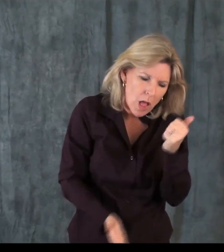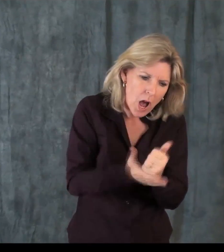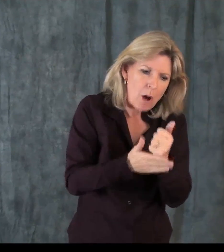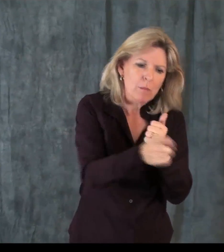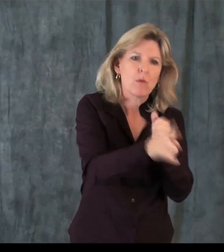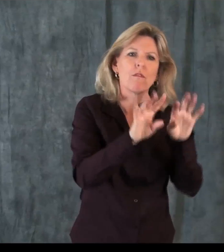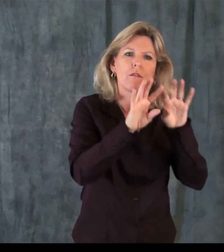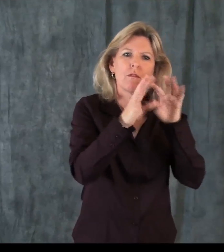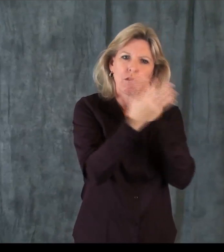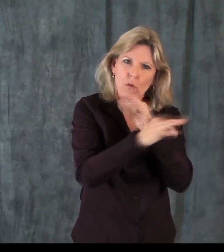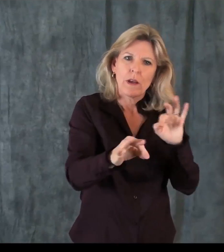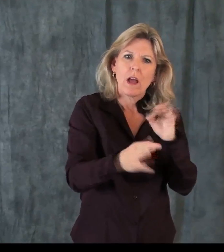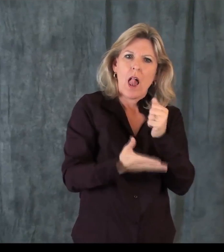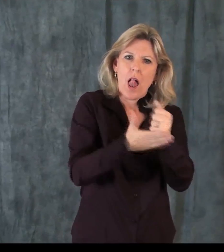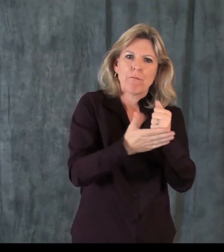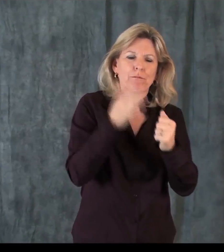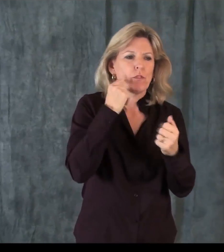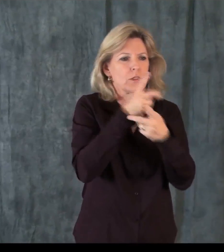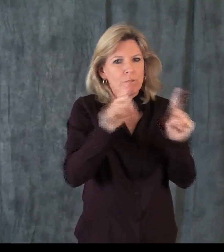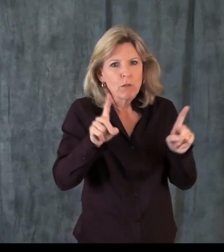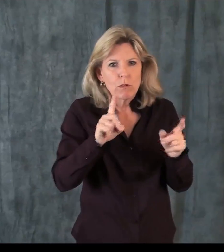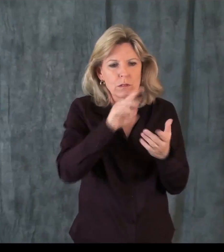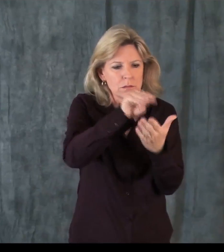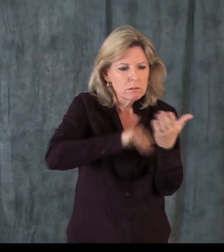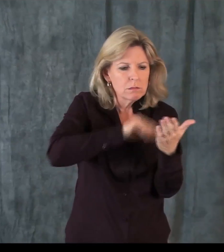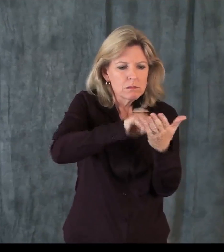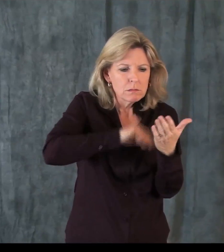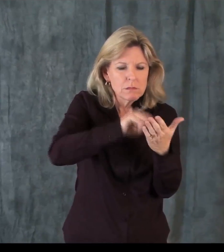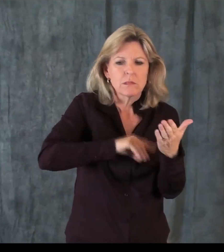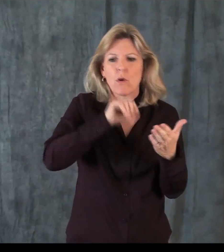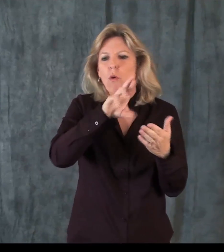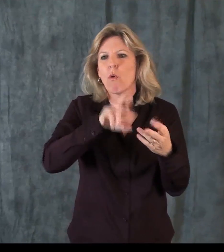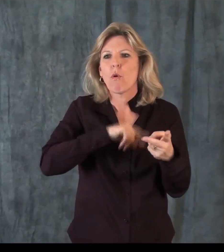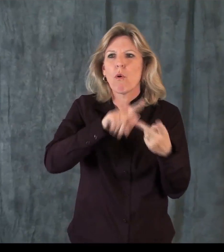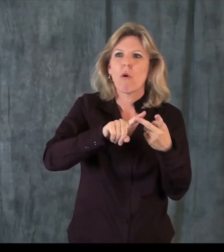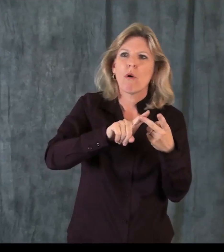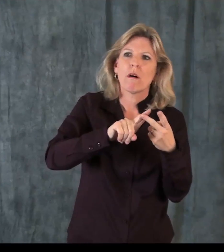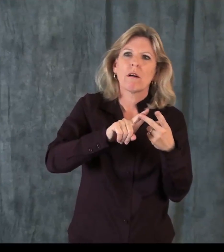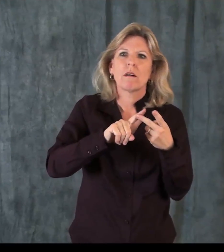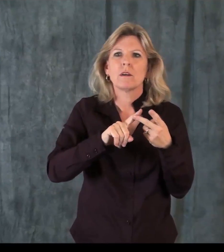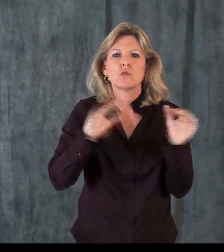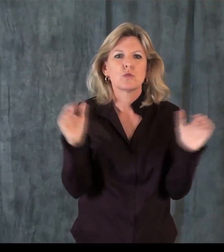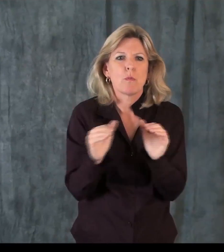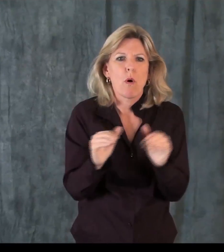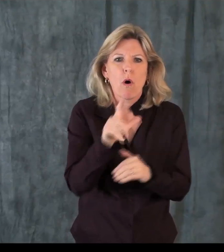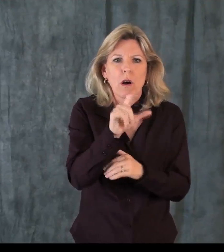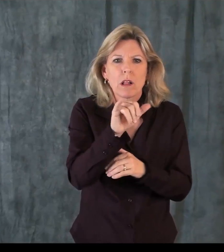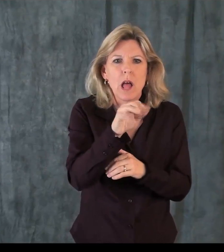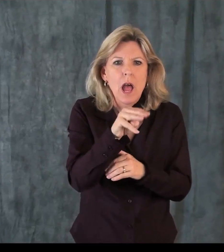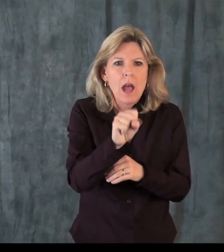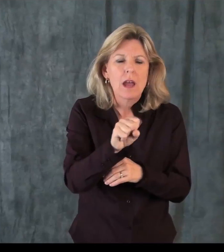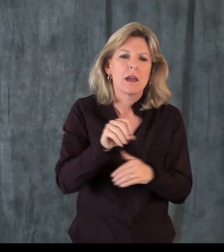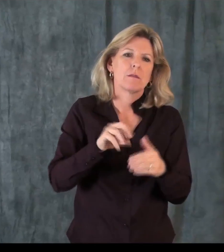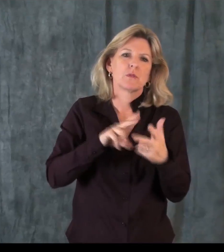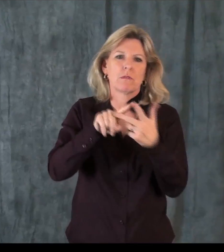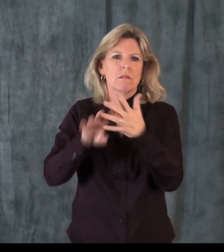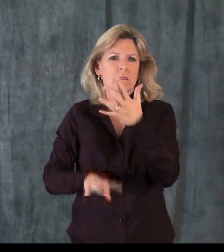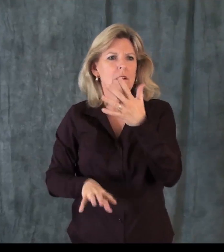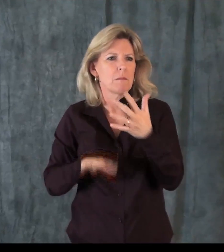systems, we also have these self-help rooms where attorneys are present to provide free assistance for filling out divorce paperwork or for